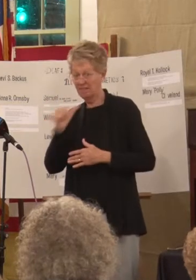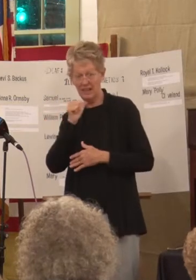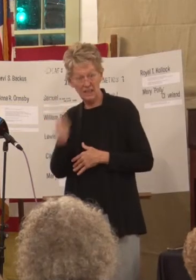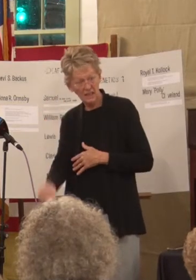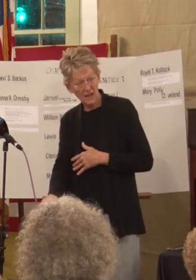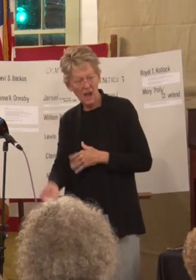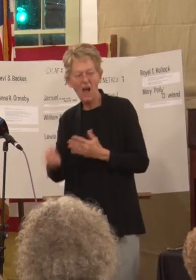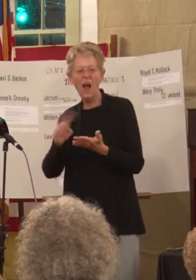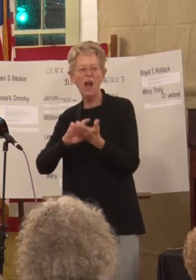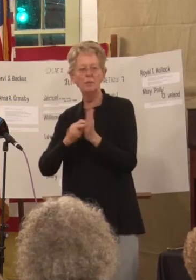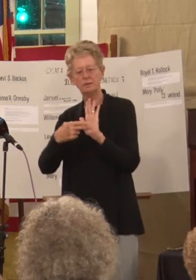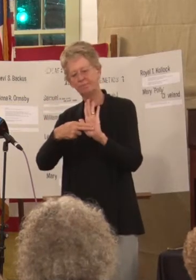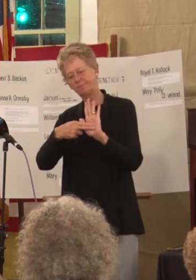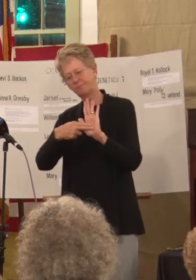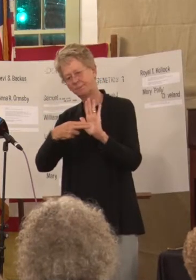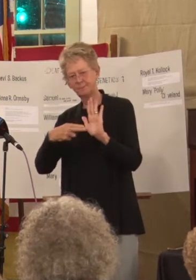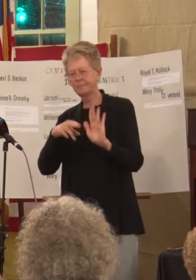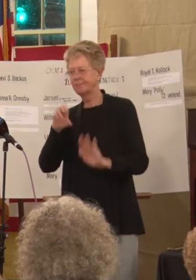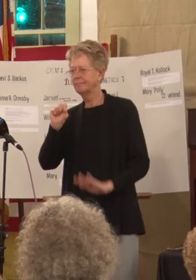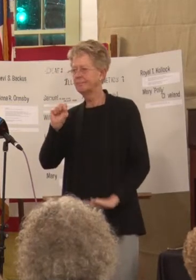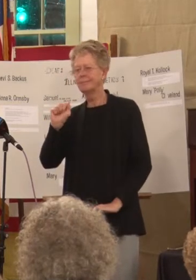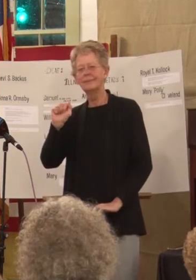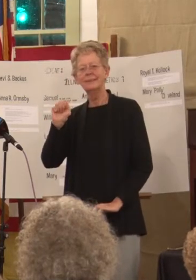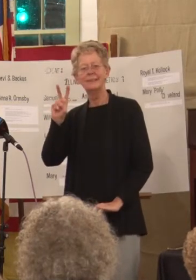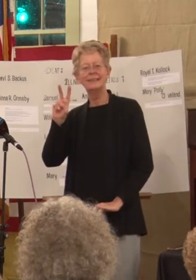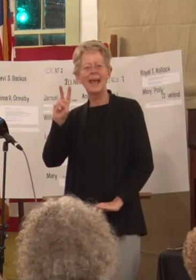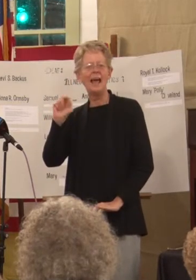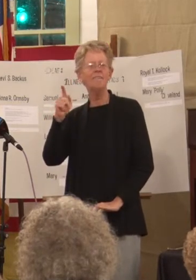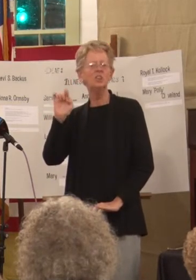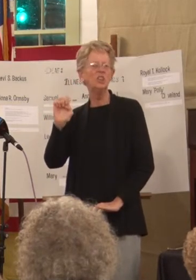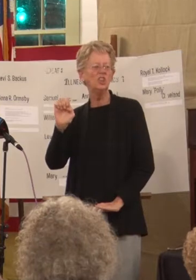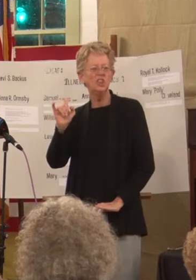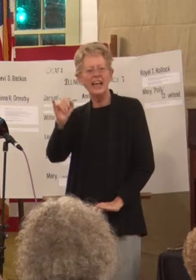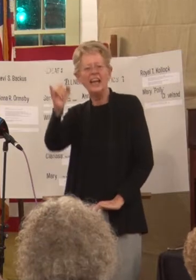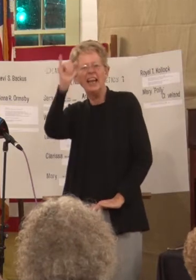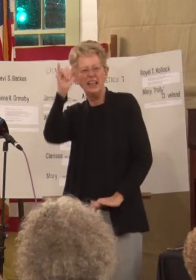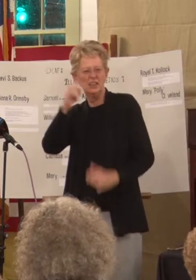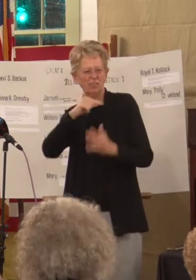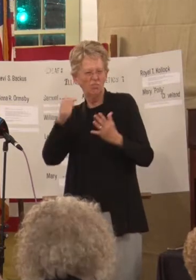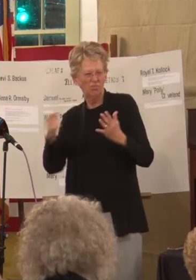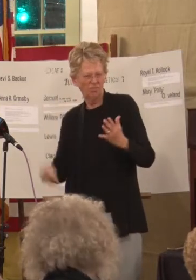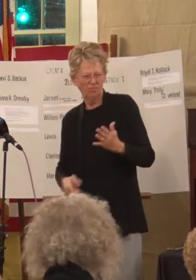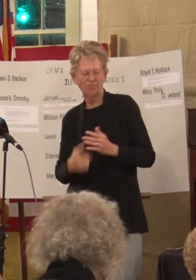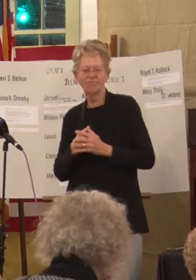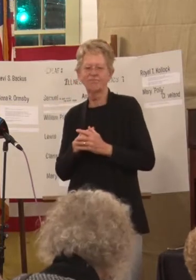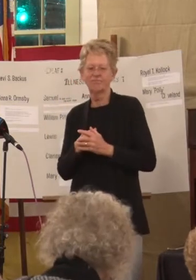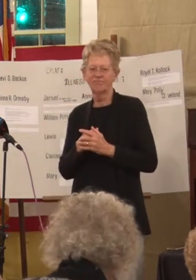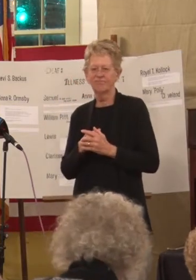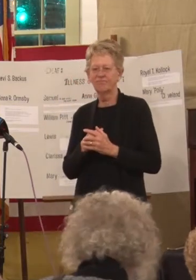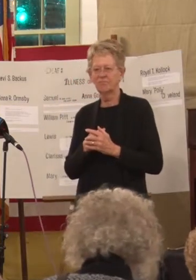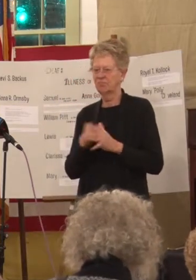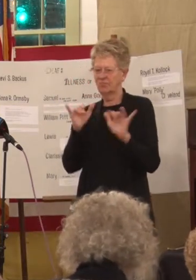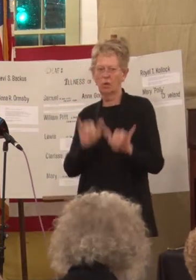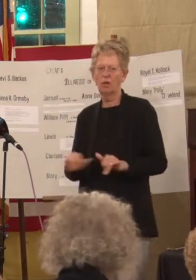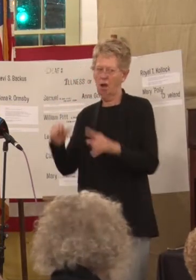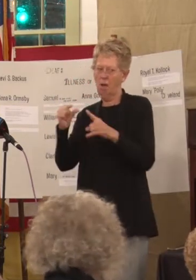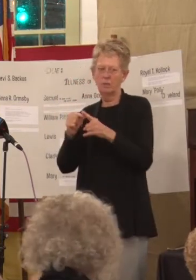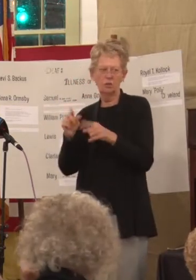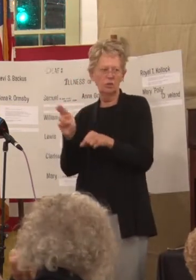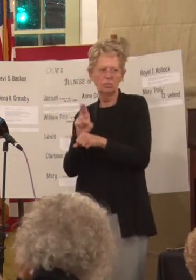were labeled as savages, idiots, and all that. And that was a common term used at that time period.